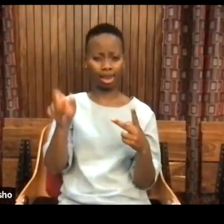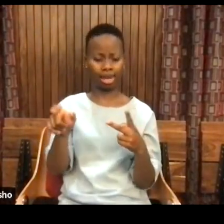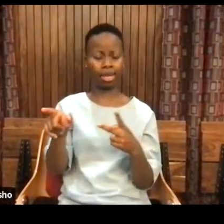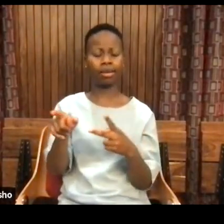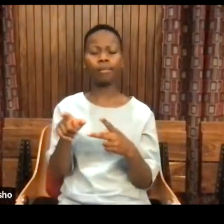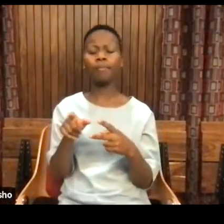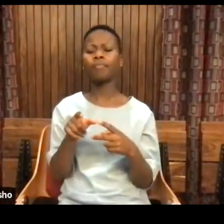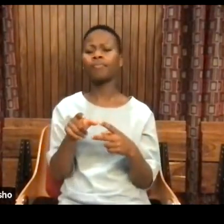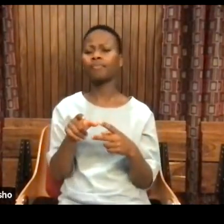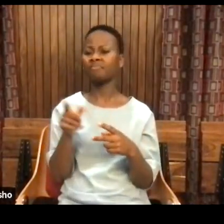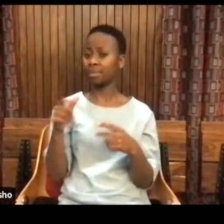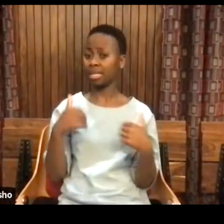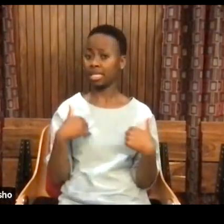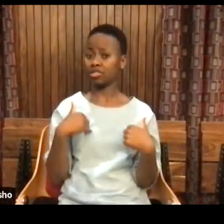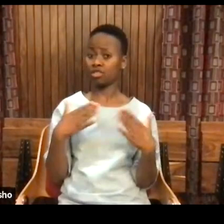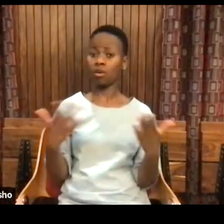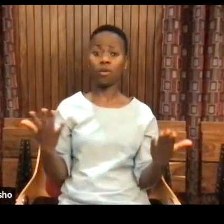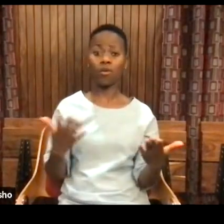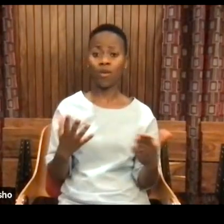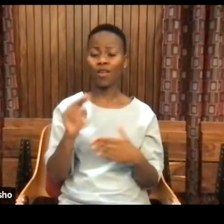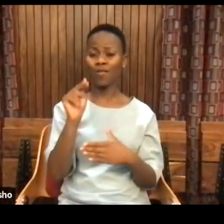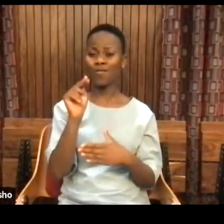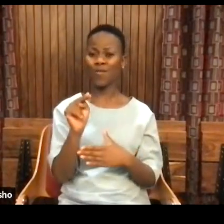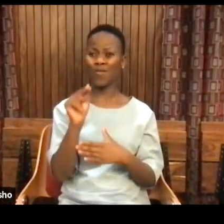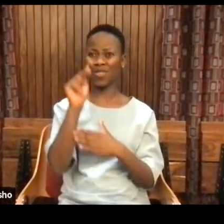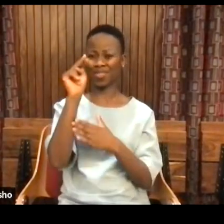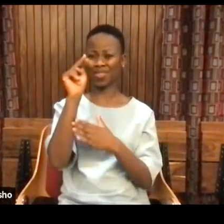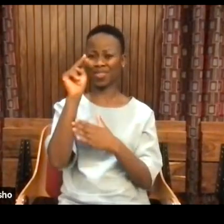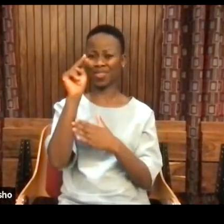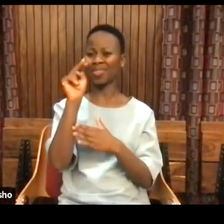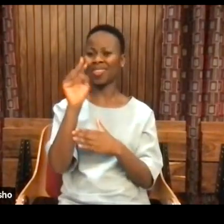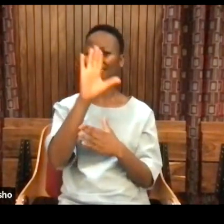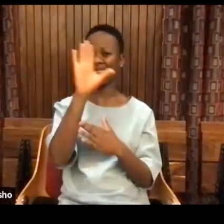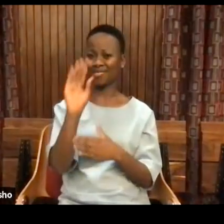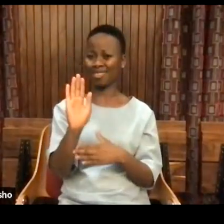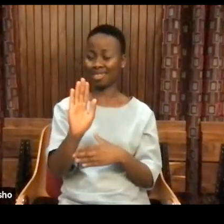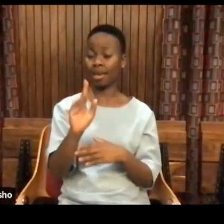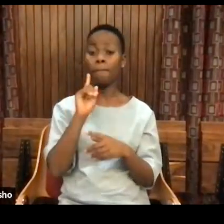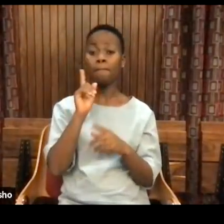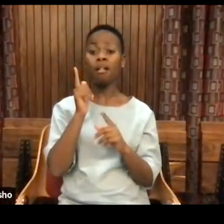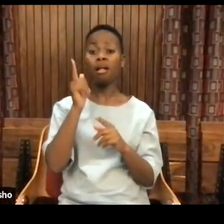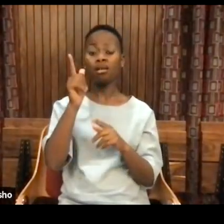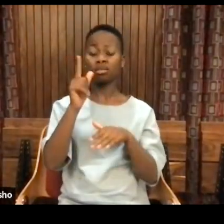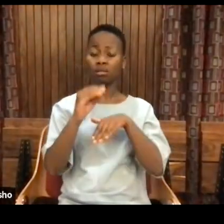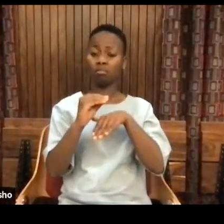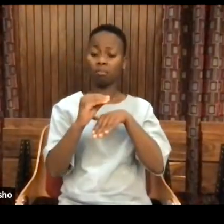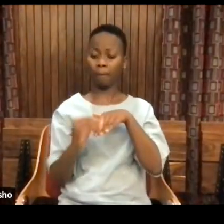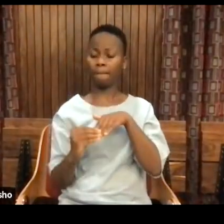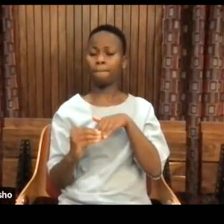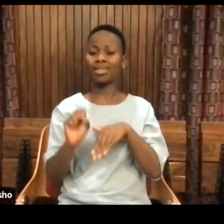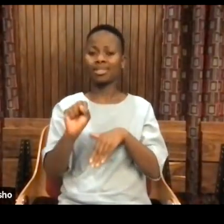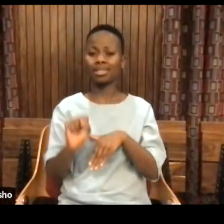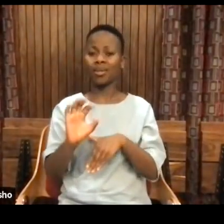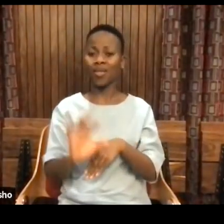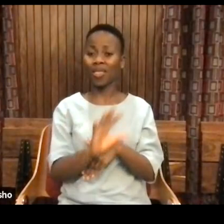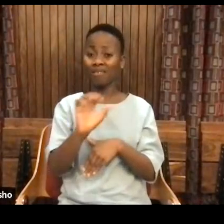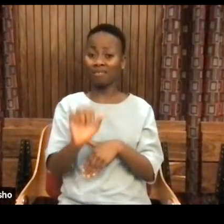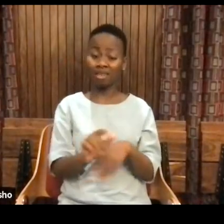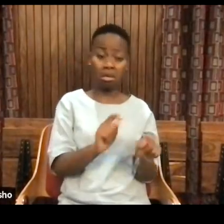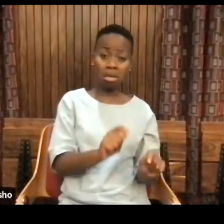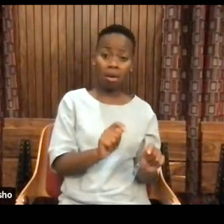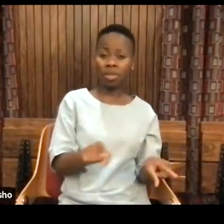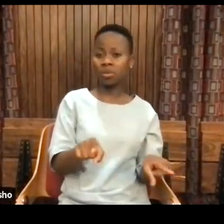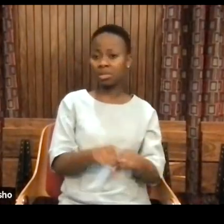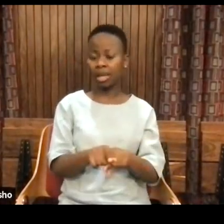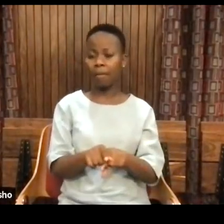she eventually came to South Africa. She ended up not only in Cape Town, but would go to Kailicha, where